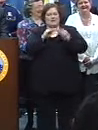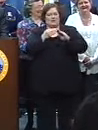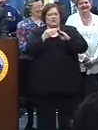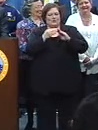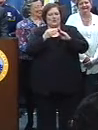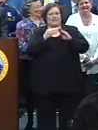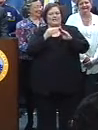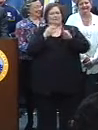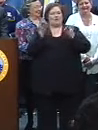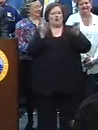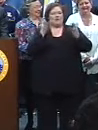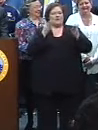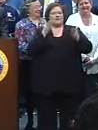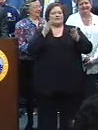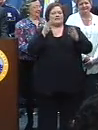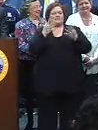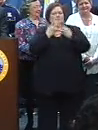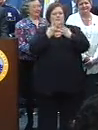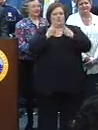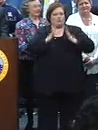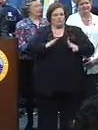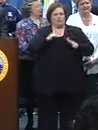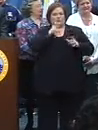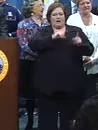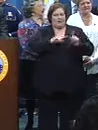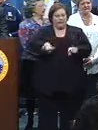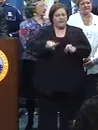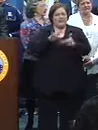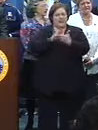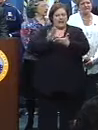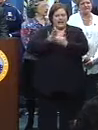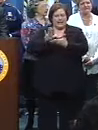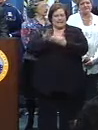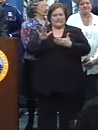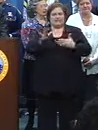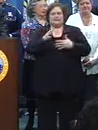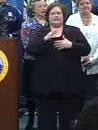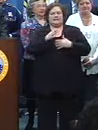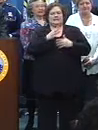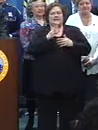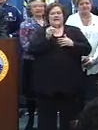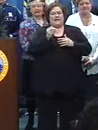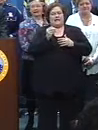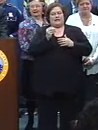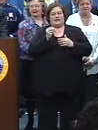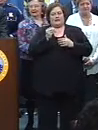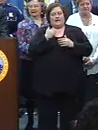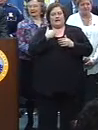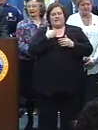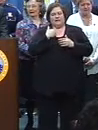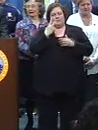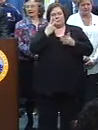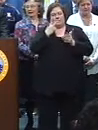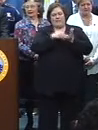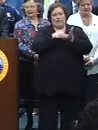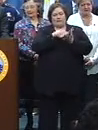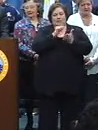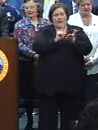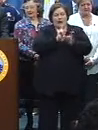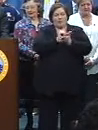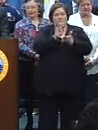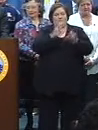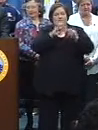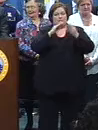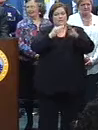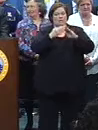inmates cleaned up after 22 parades. Providing over 2,000 hours of community